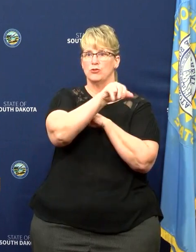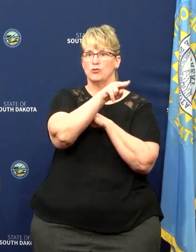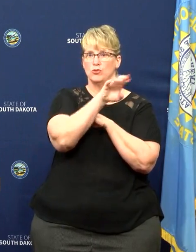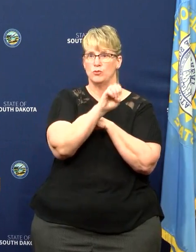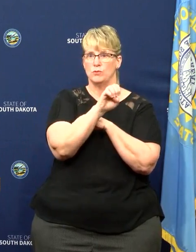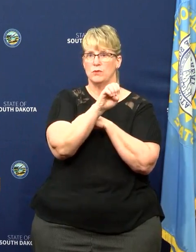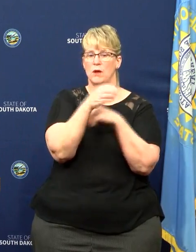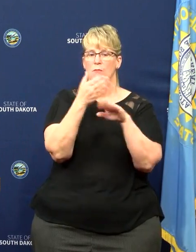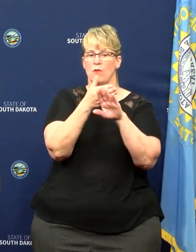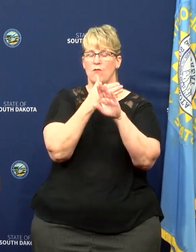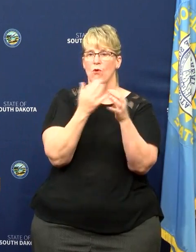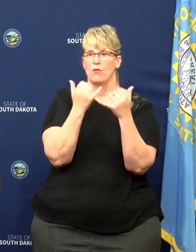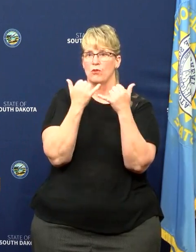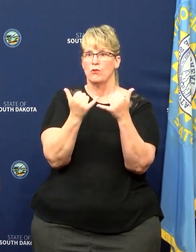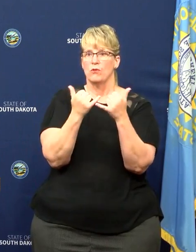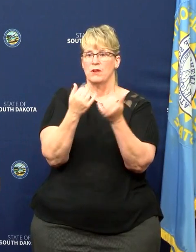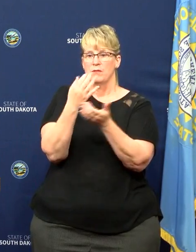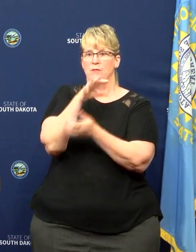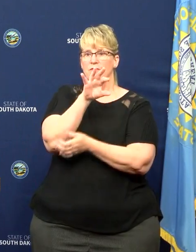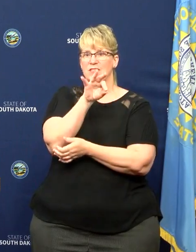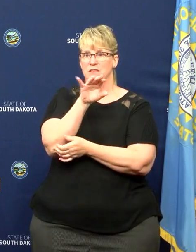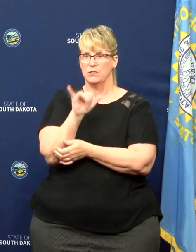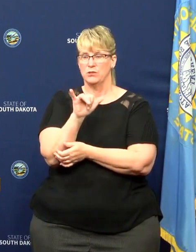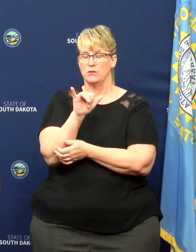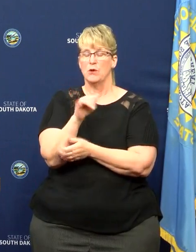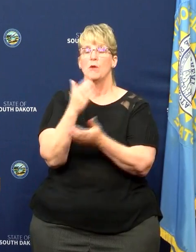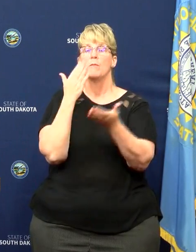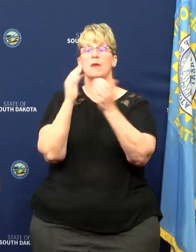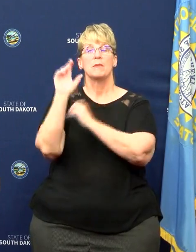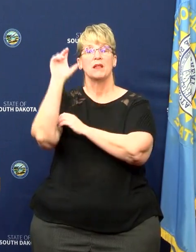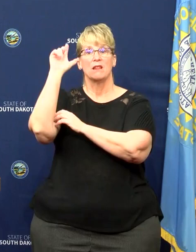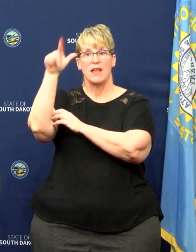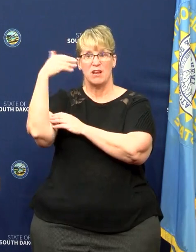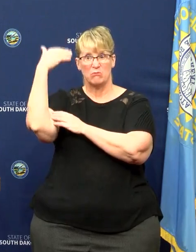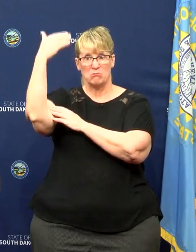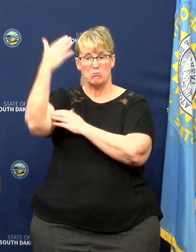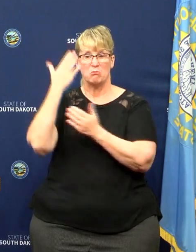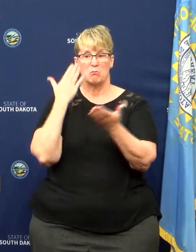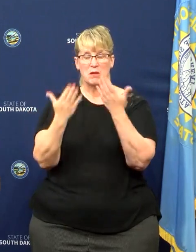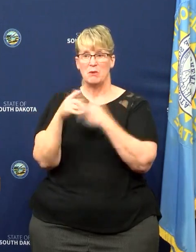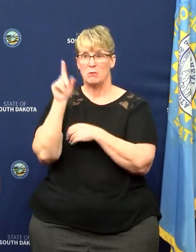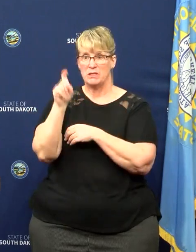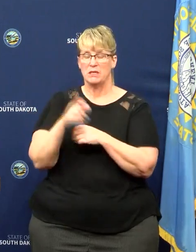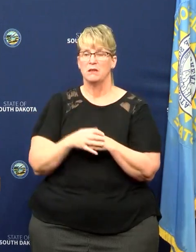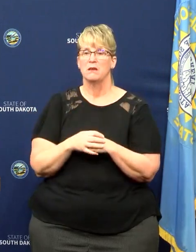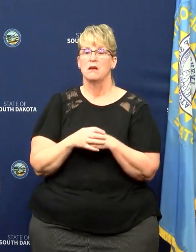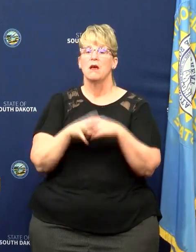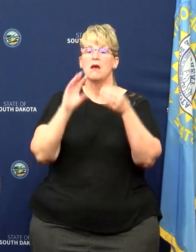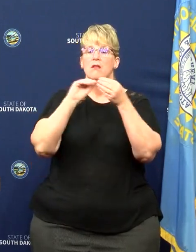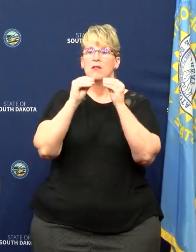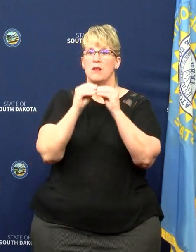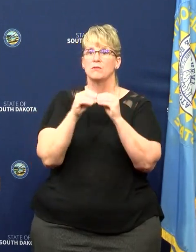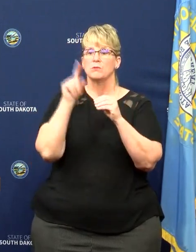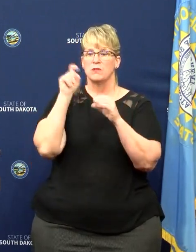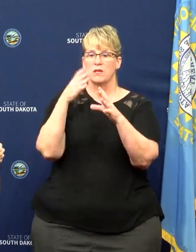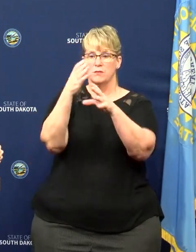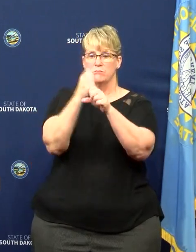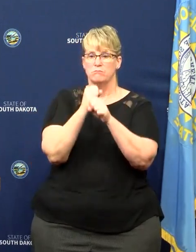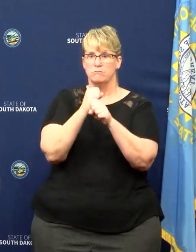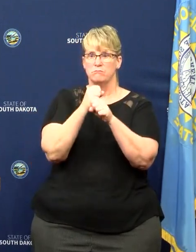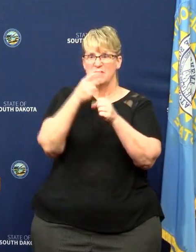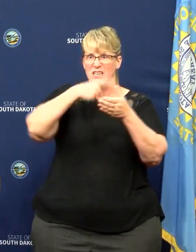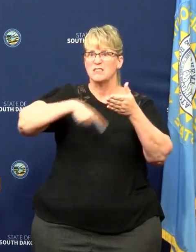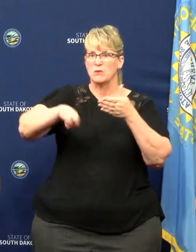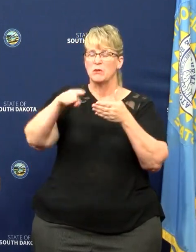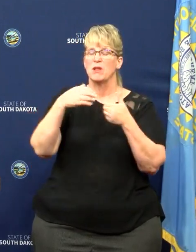before the end of the current fiscal year. Potentially we could need one later on, though. Revenue numbers will be in next week, and we'll have